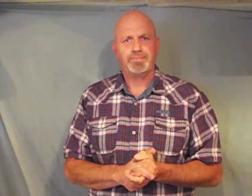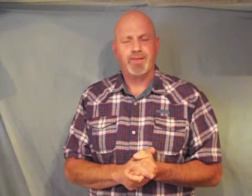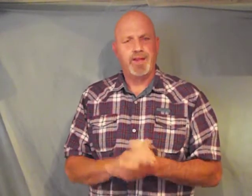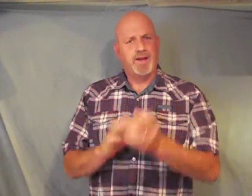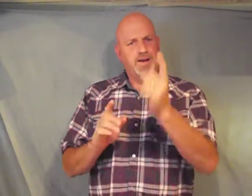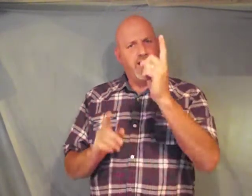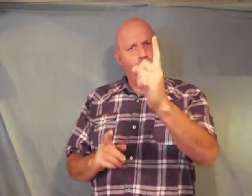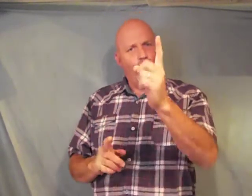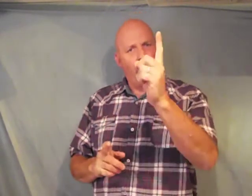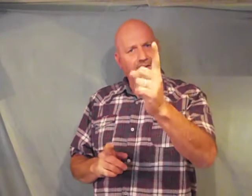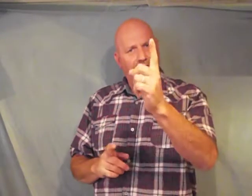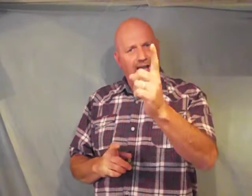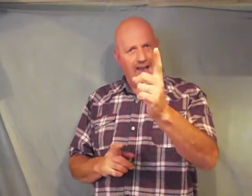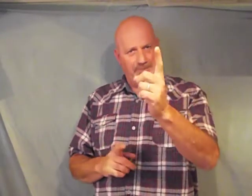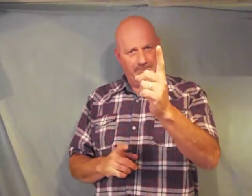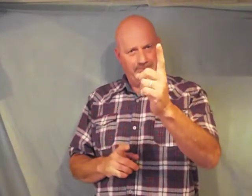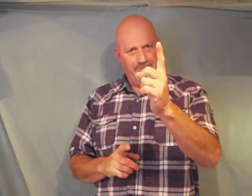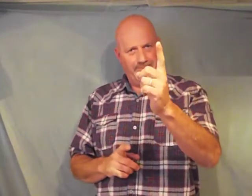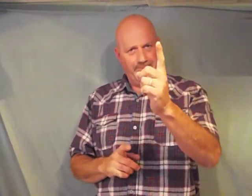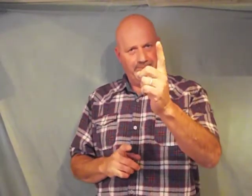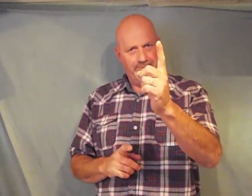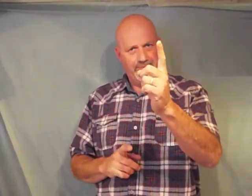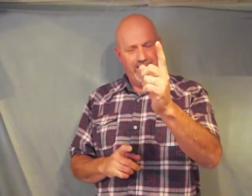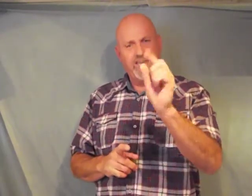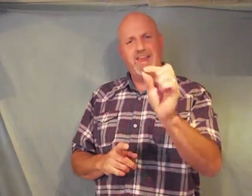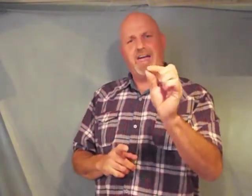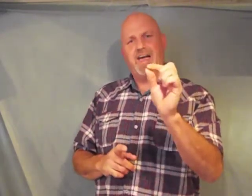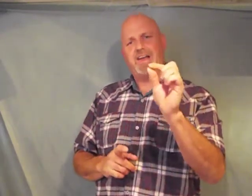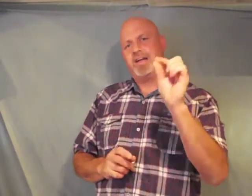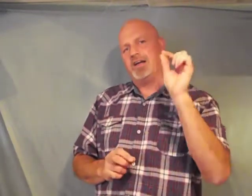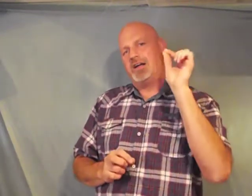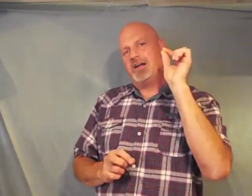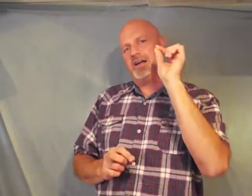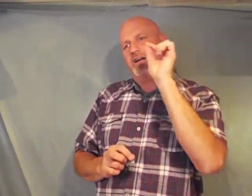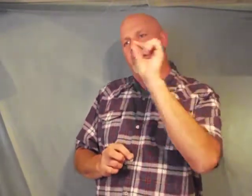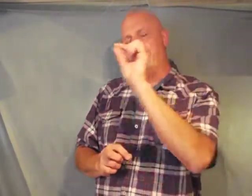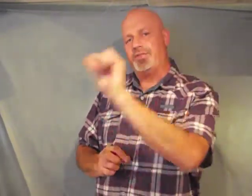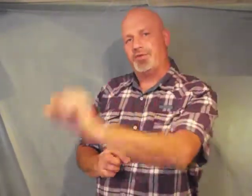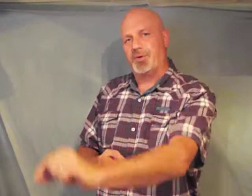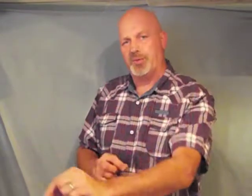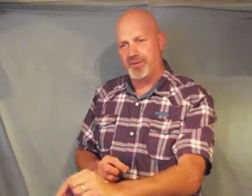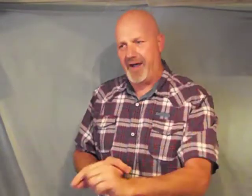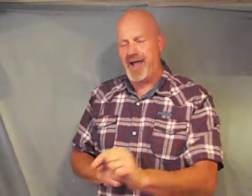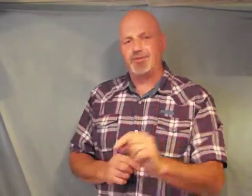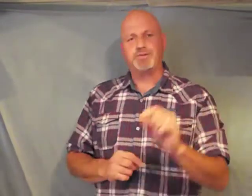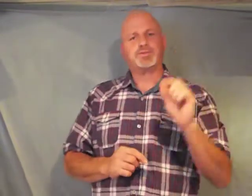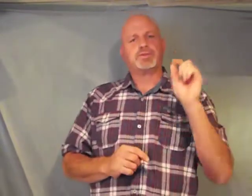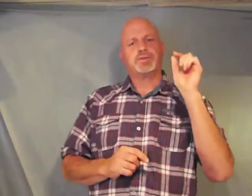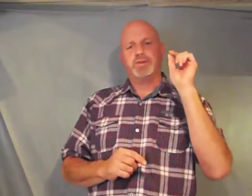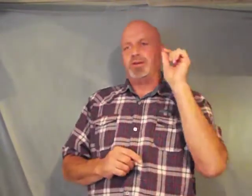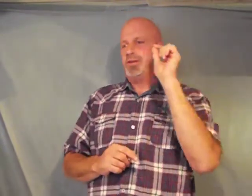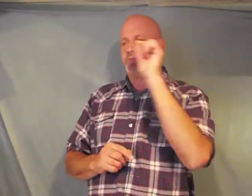not one time in that through revivals through